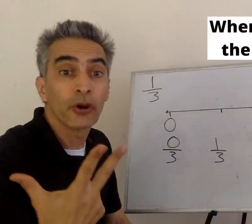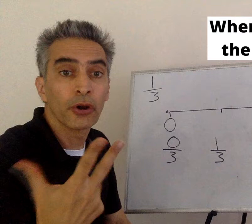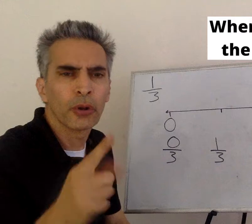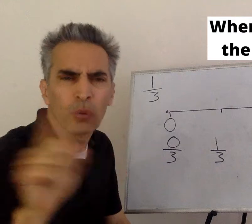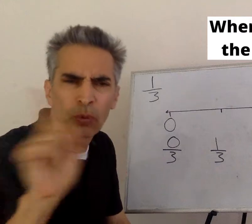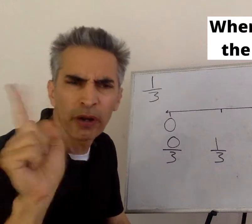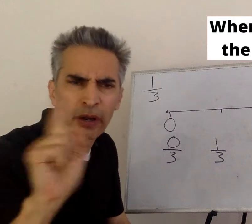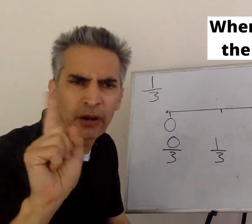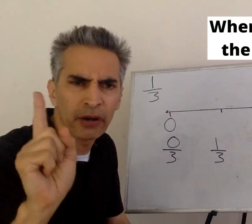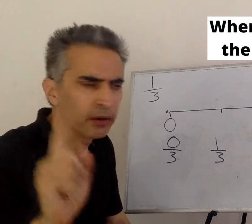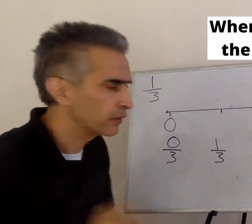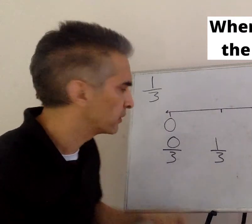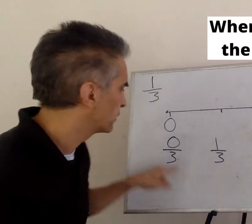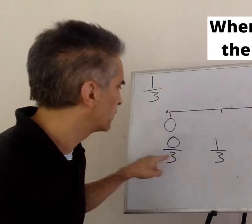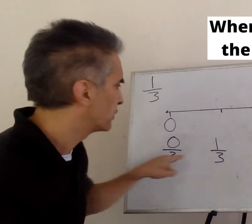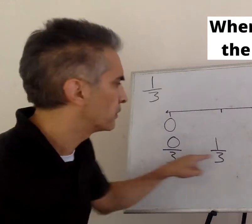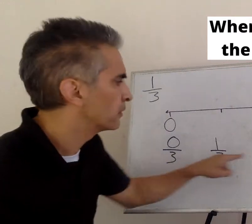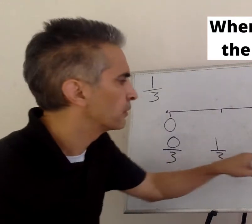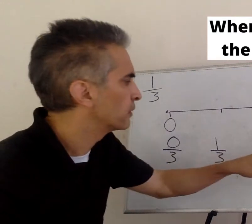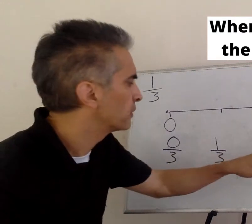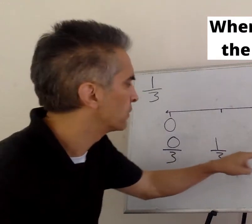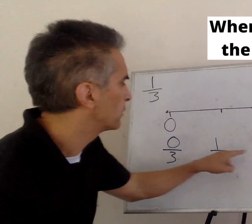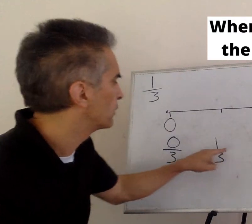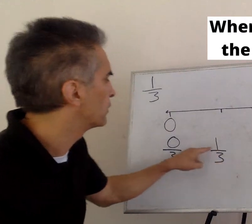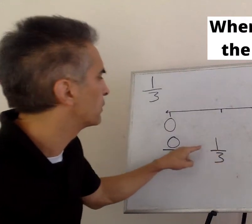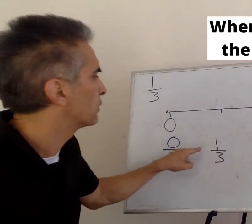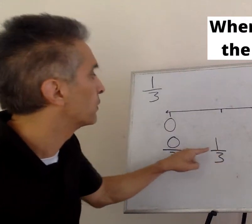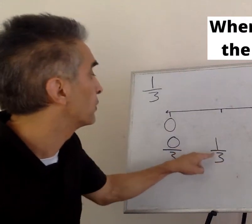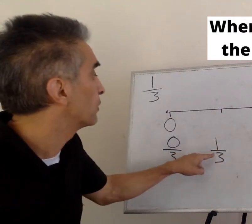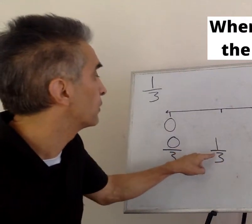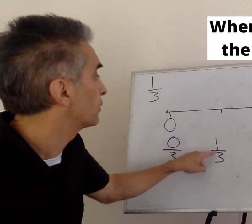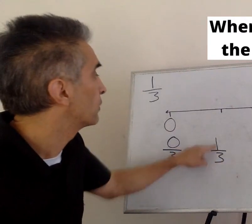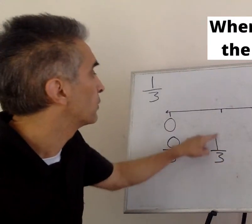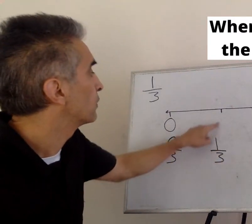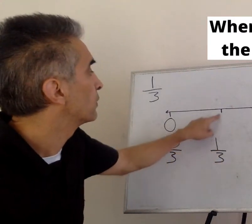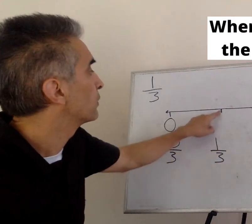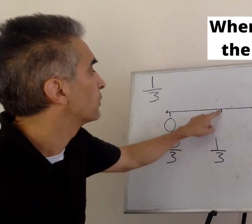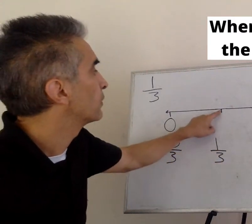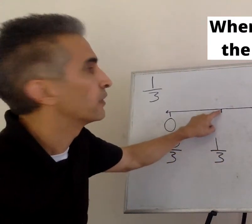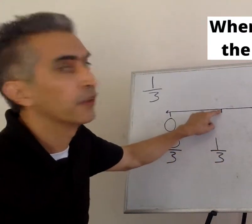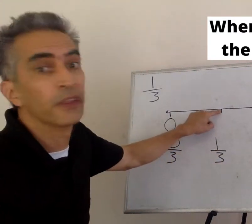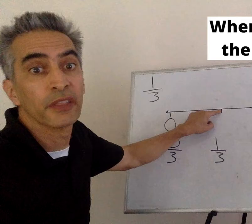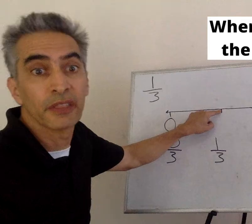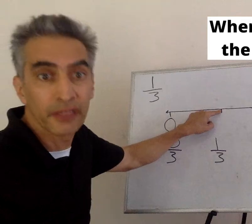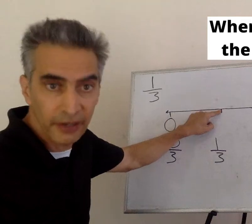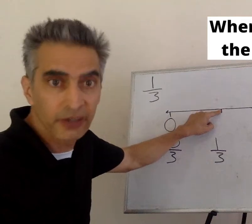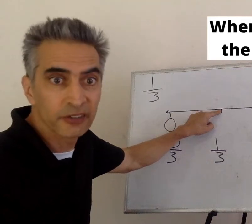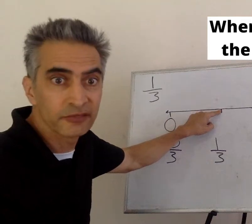three. One-third goes there.